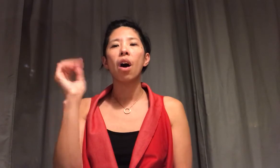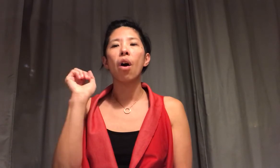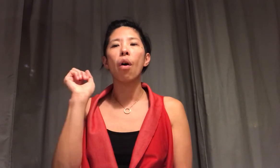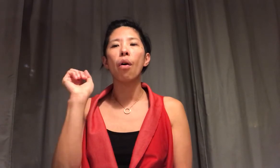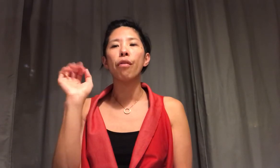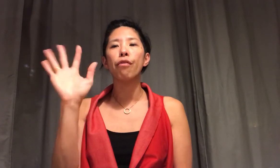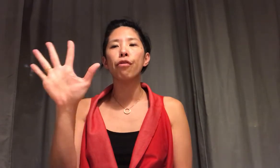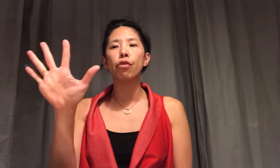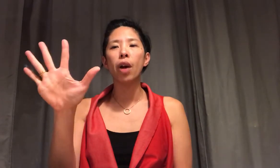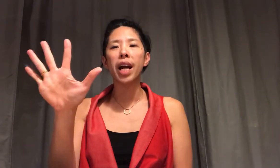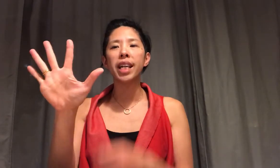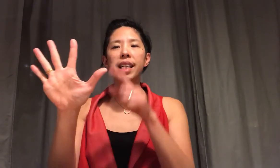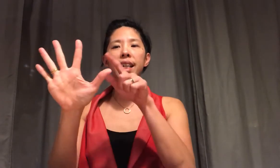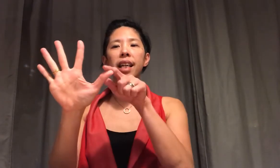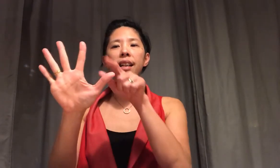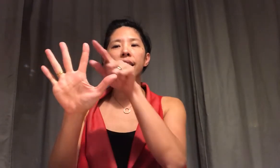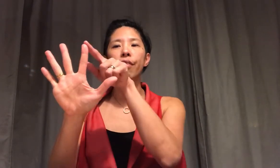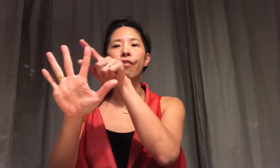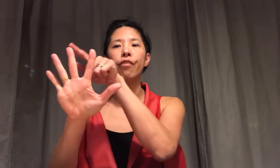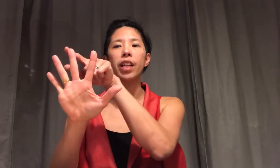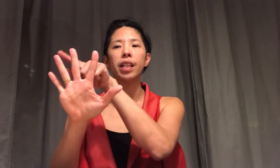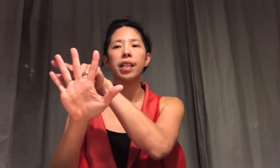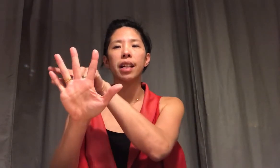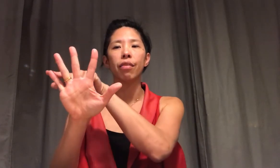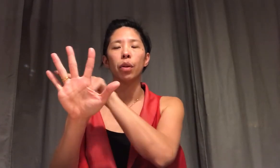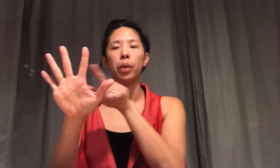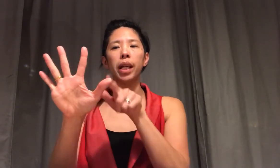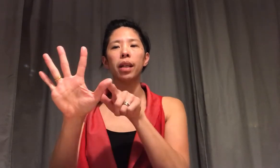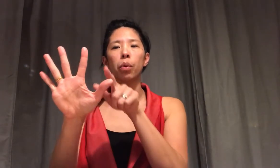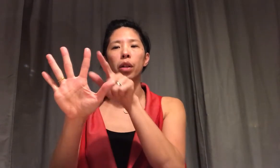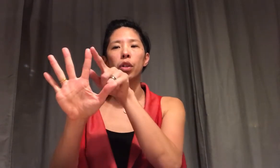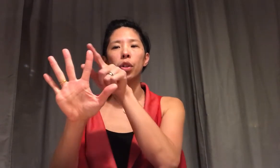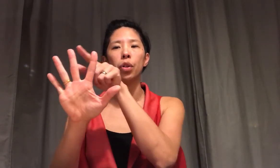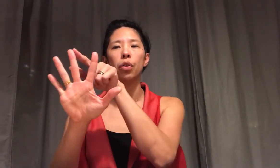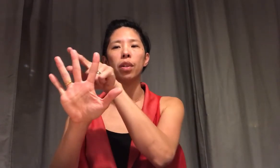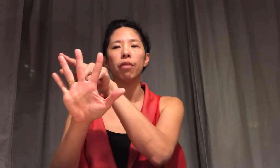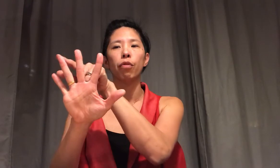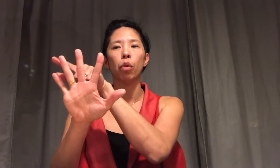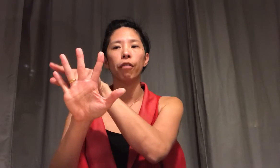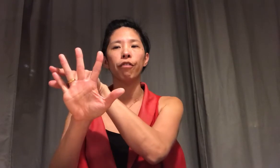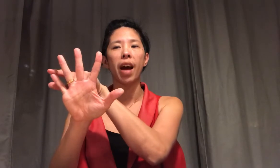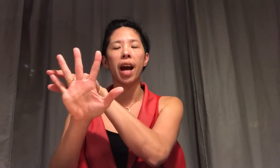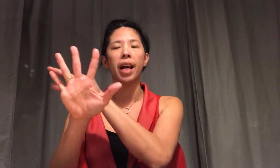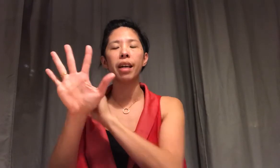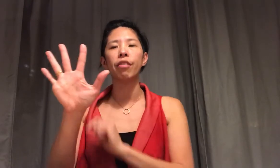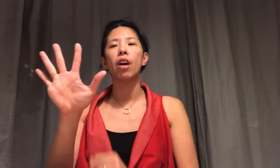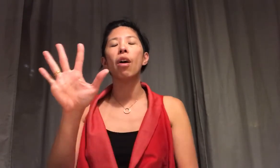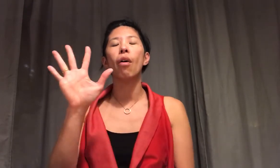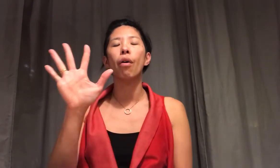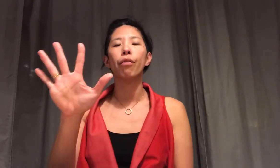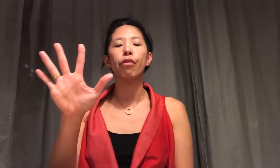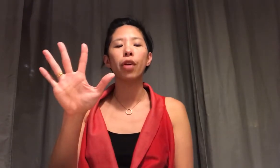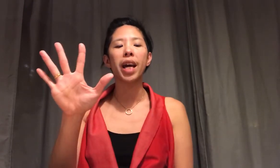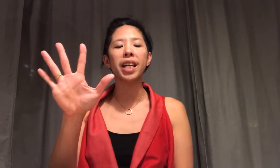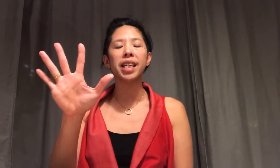On Friday, the fifth day of the week. One, two, three, four, five. On Friday,